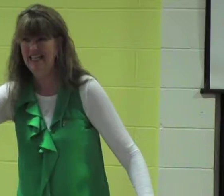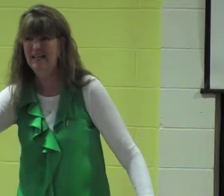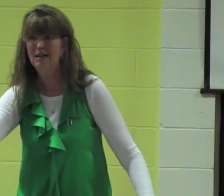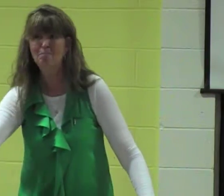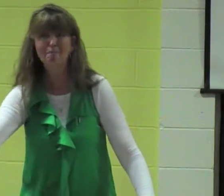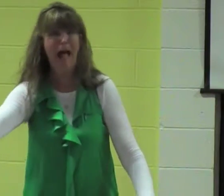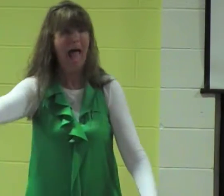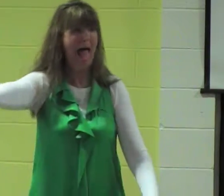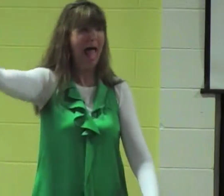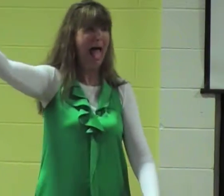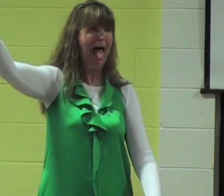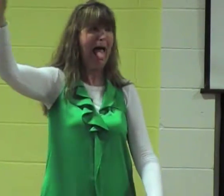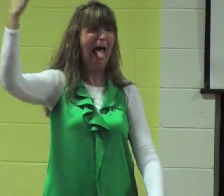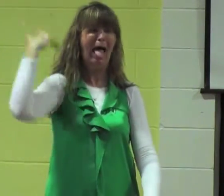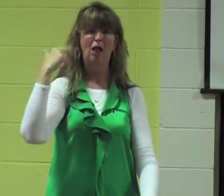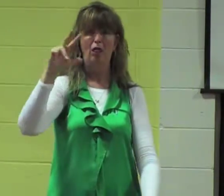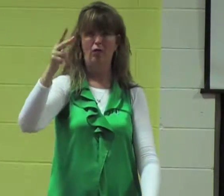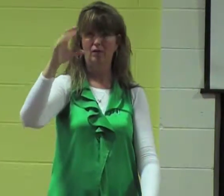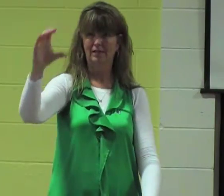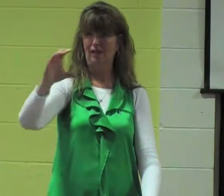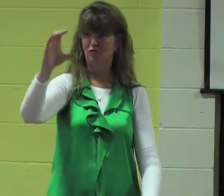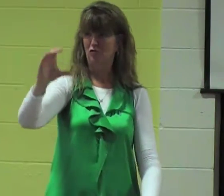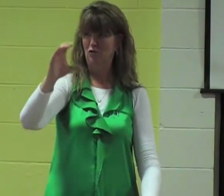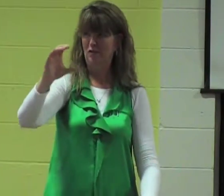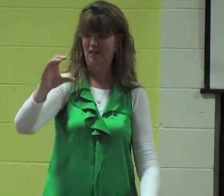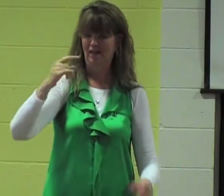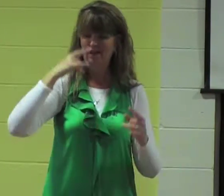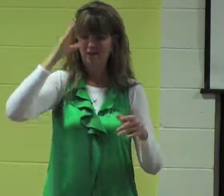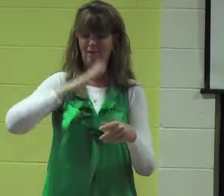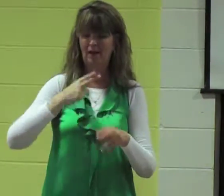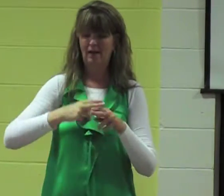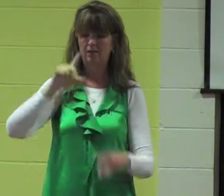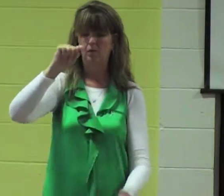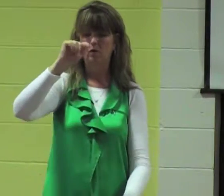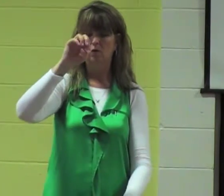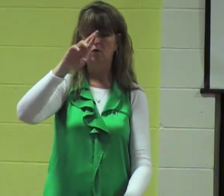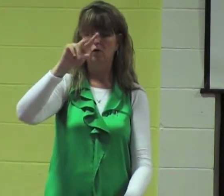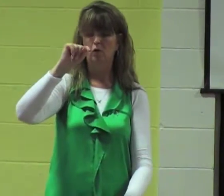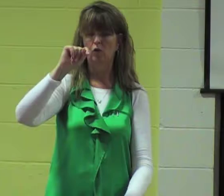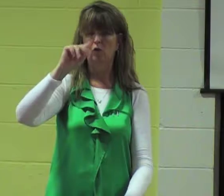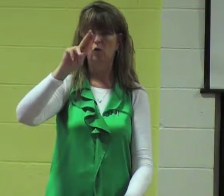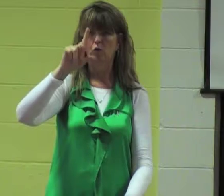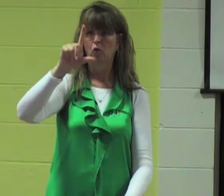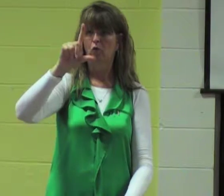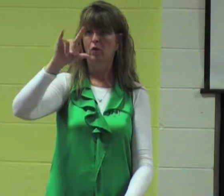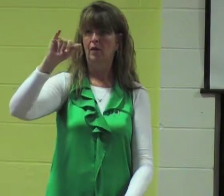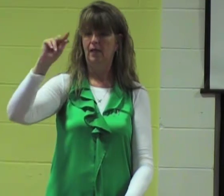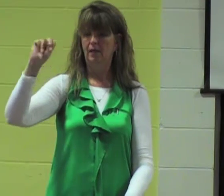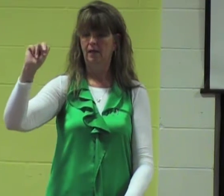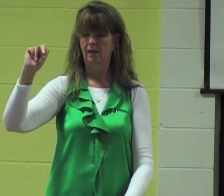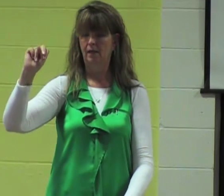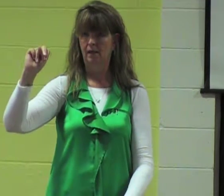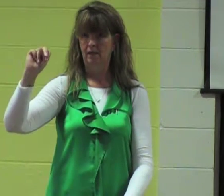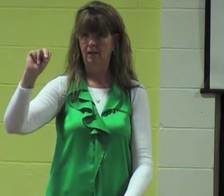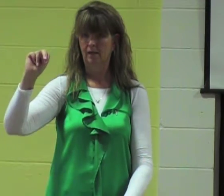Christian apologist from the year 21080 that's a long time ago his name was